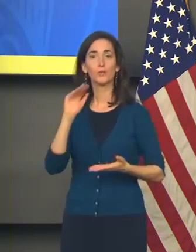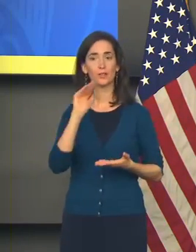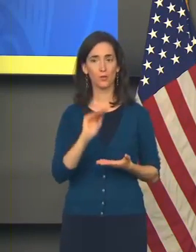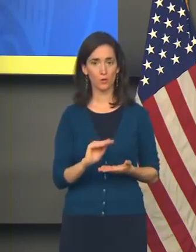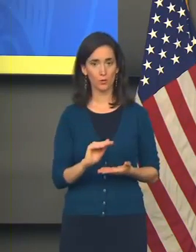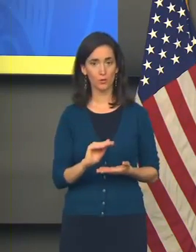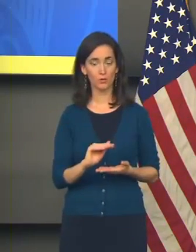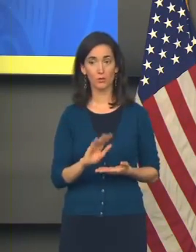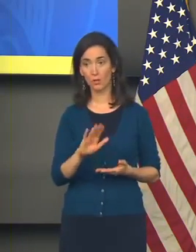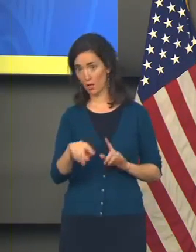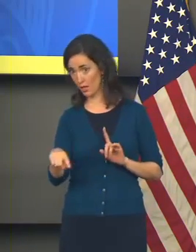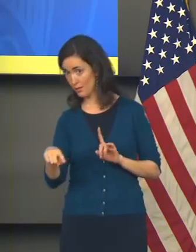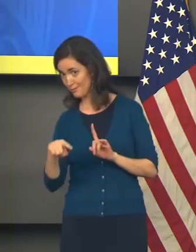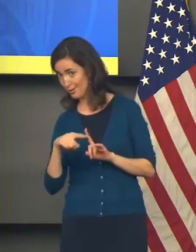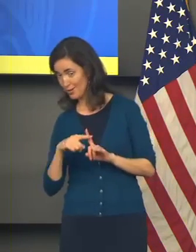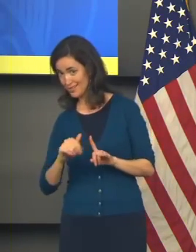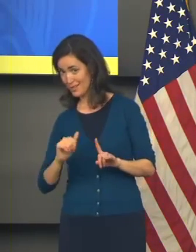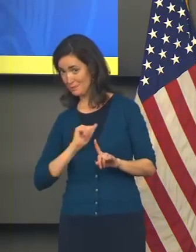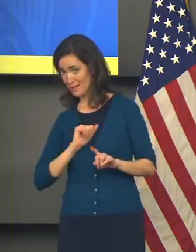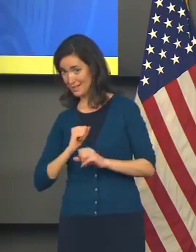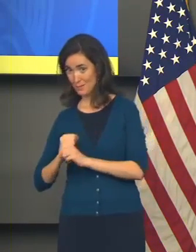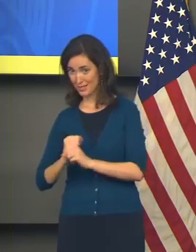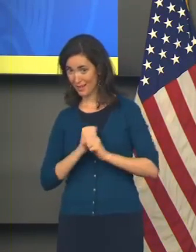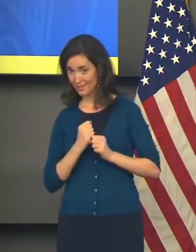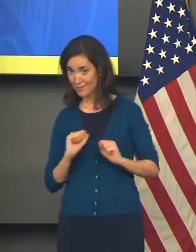there's the added benefit that you're protecting yourself